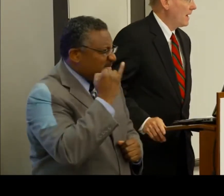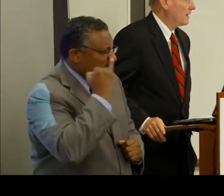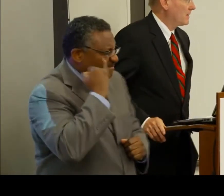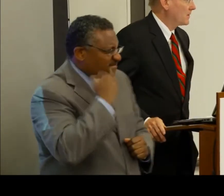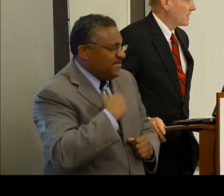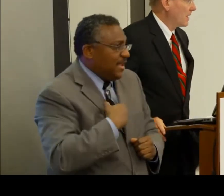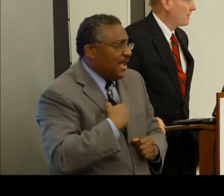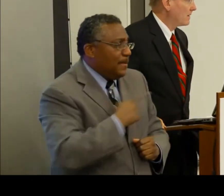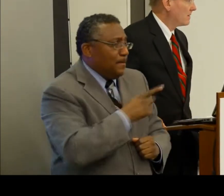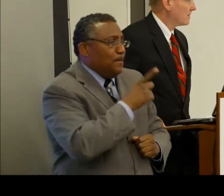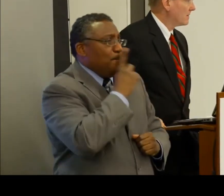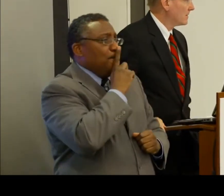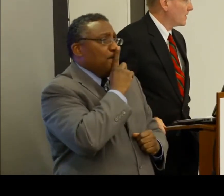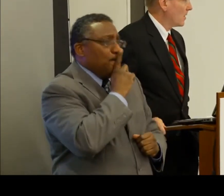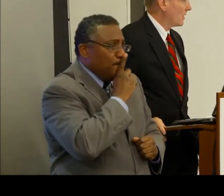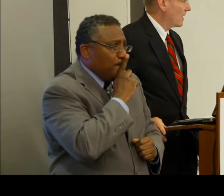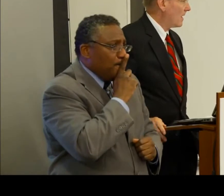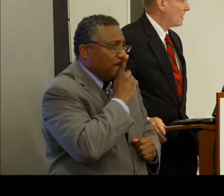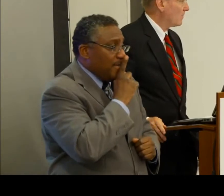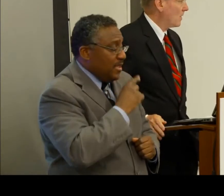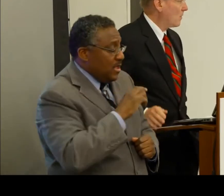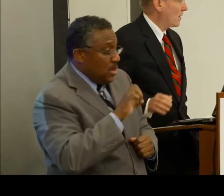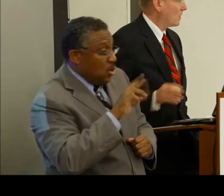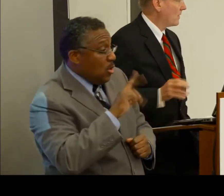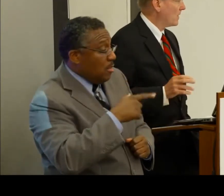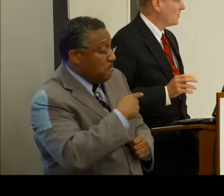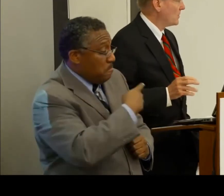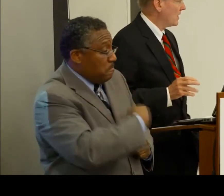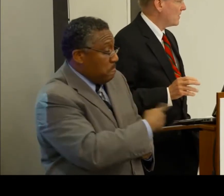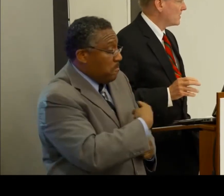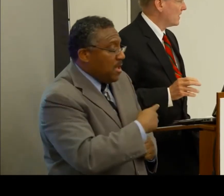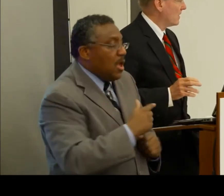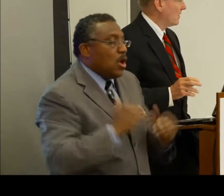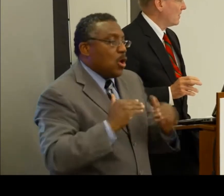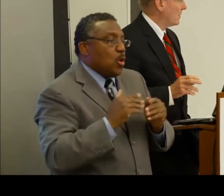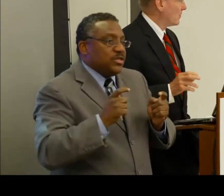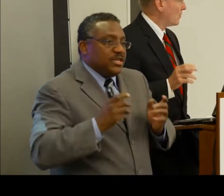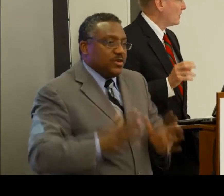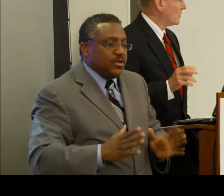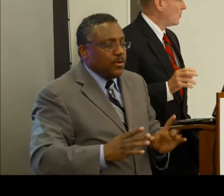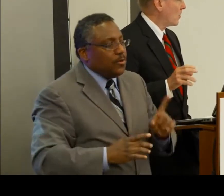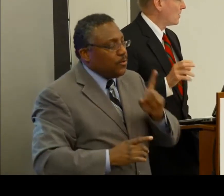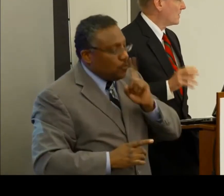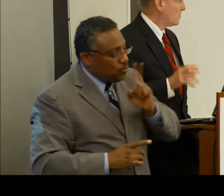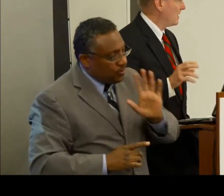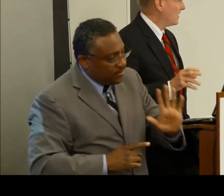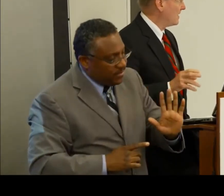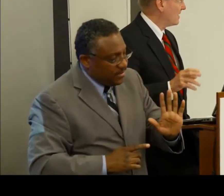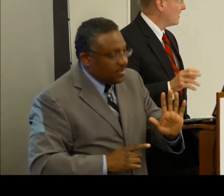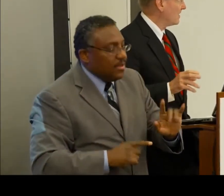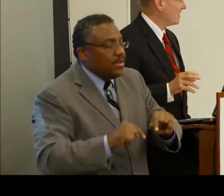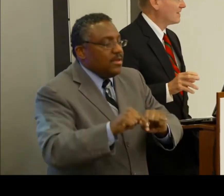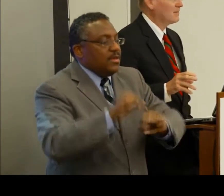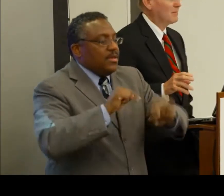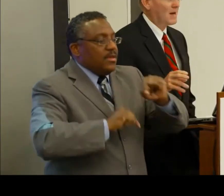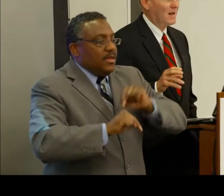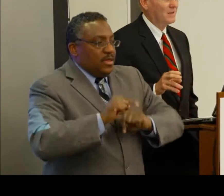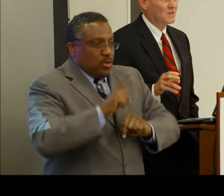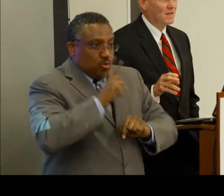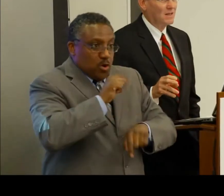I didn't say that Earl and I, while we're the co-chairs, the real work that's being done